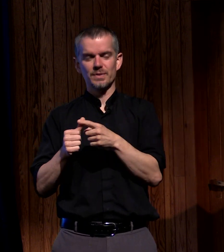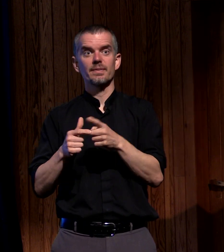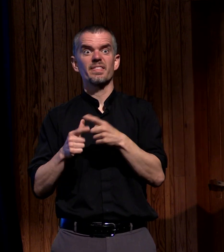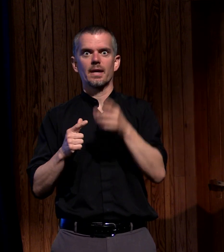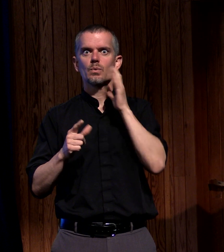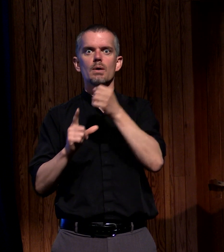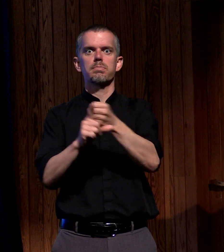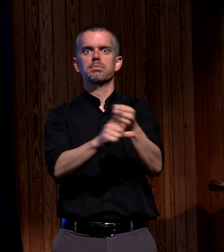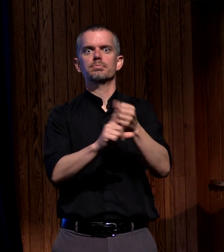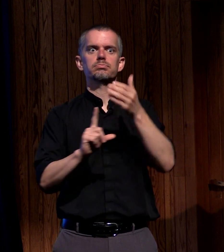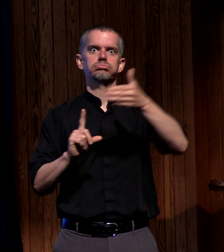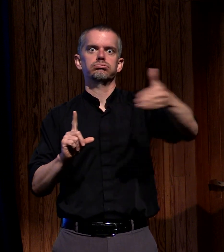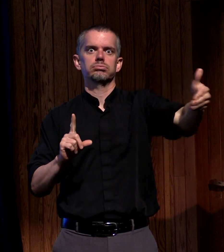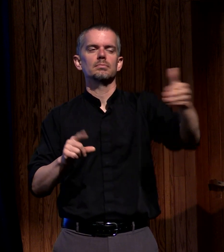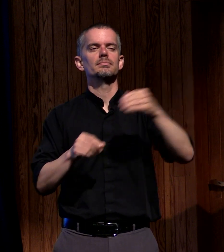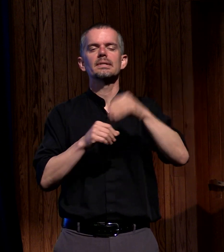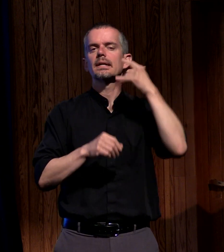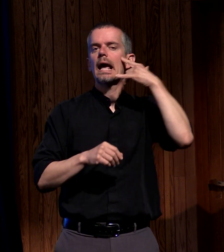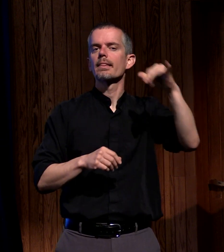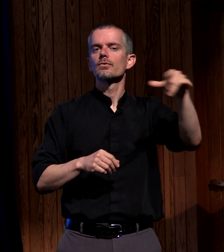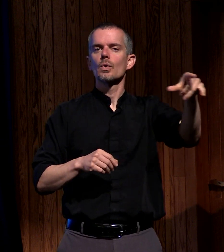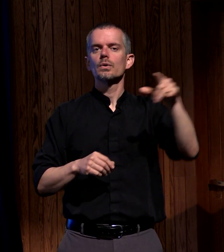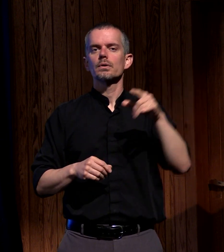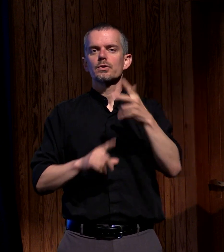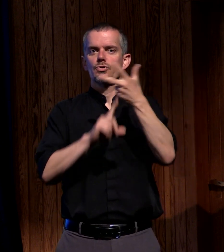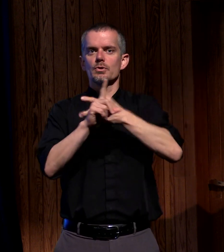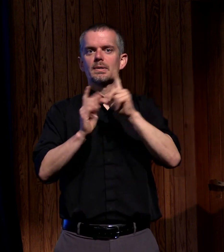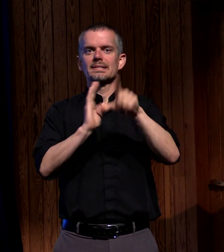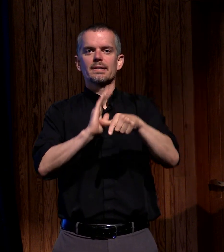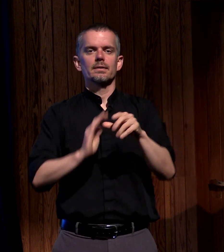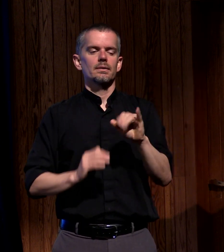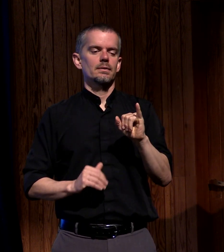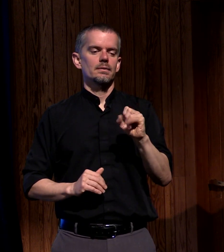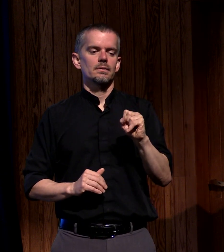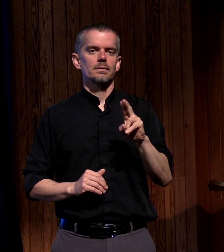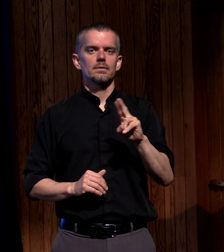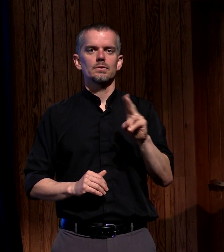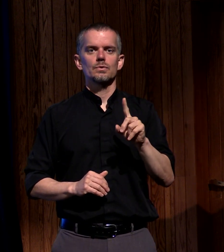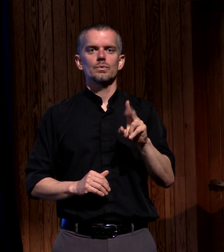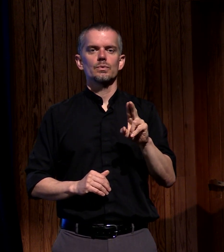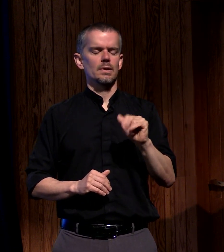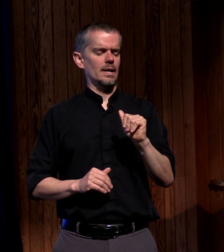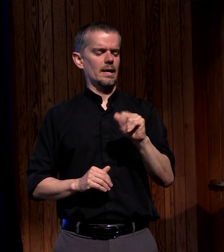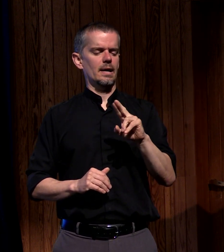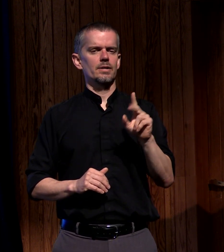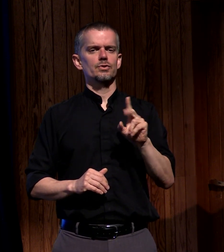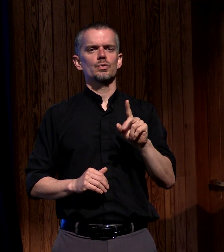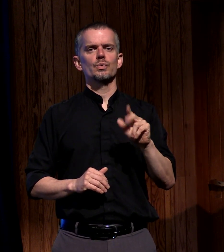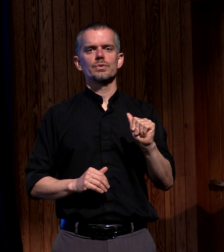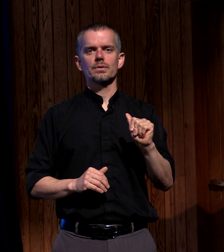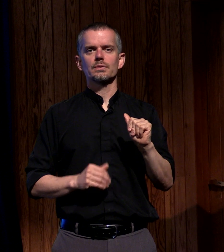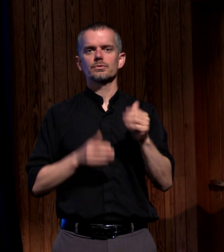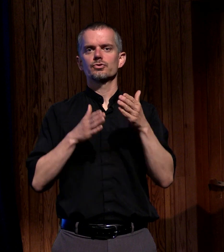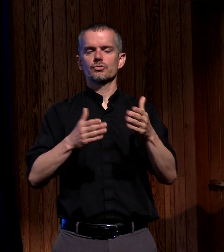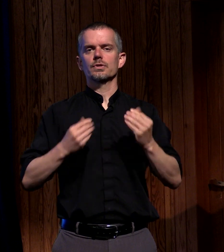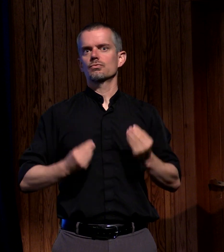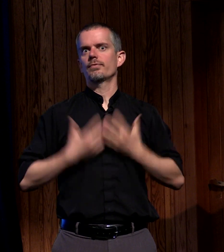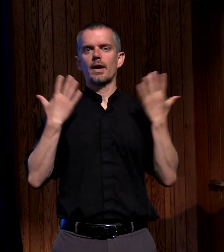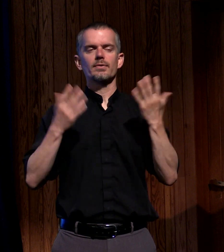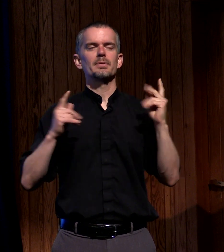California just three months later at the Azuzu Street revival where people gathered to confess their sins to